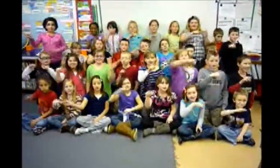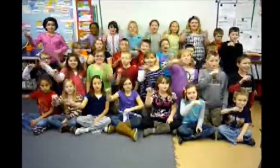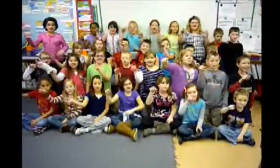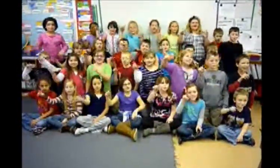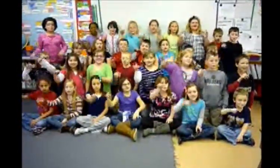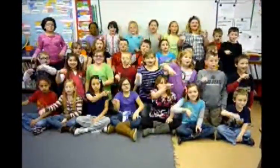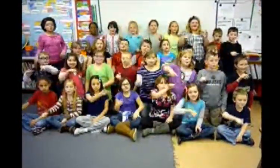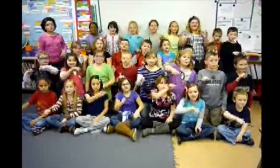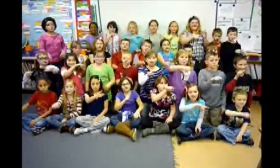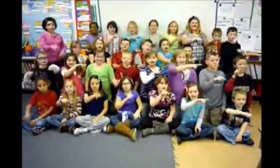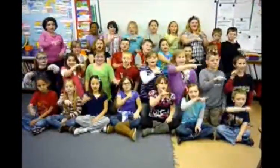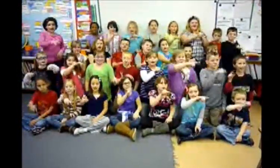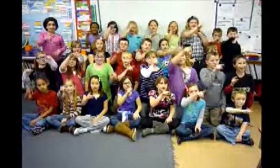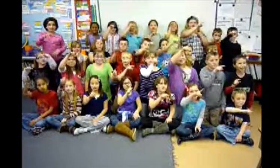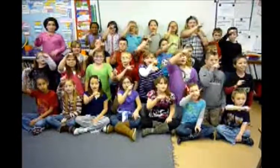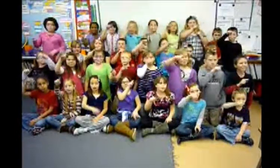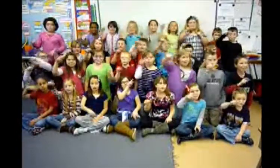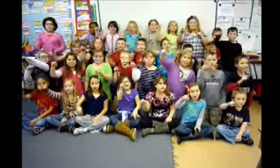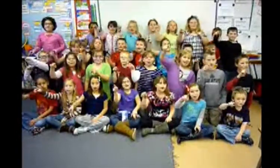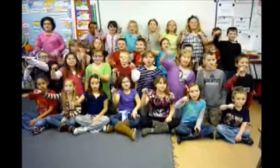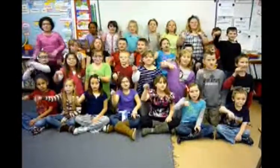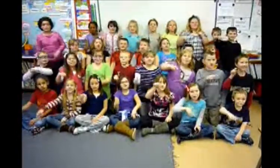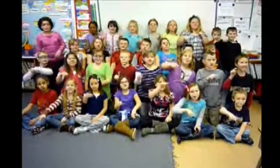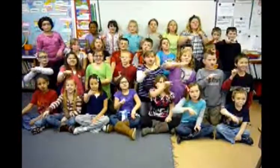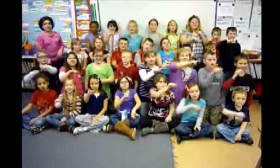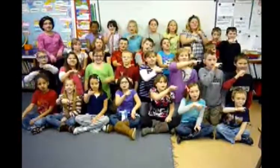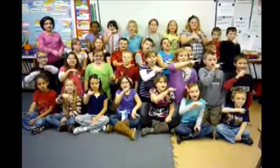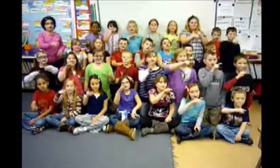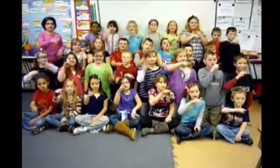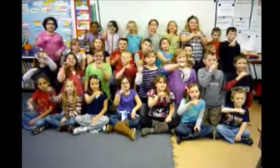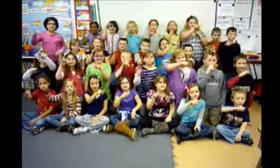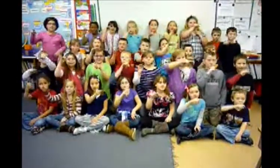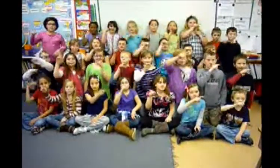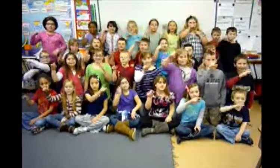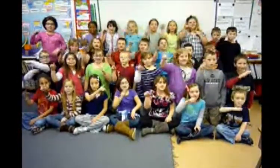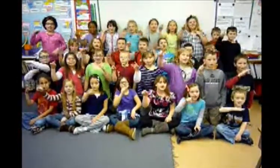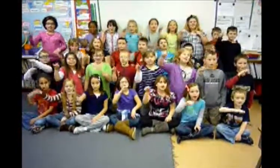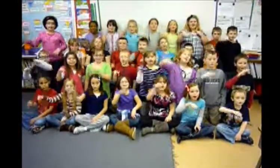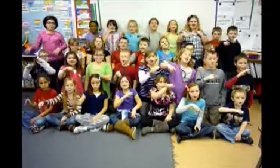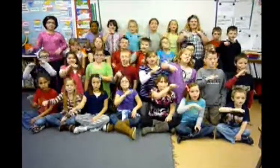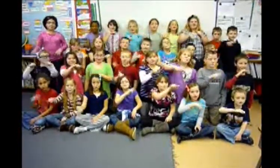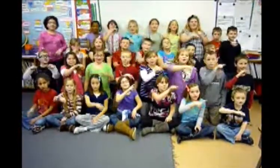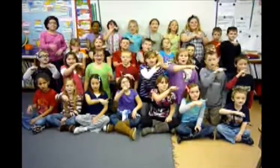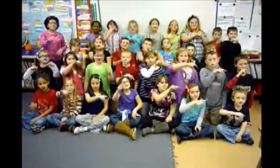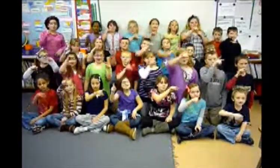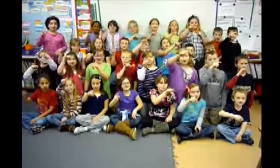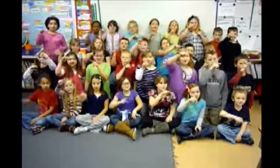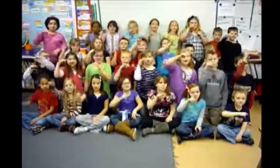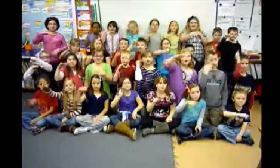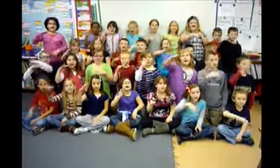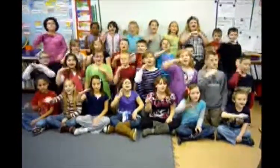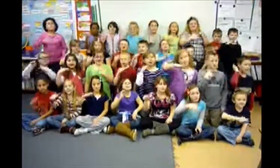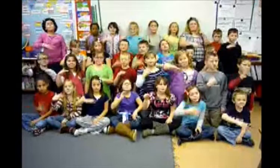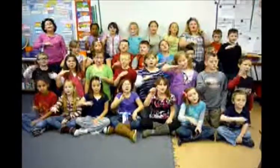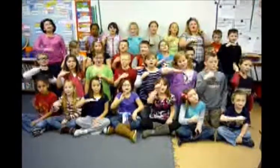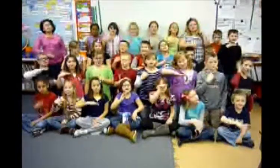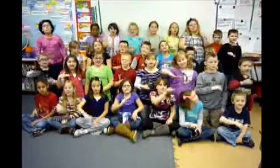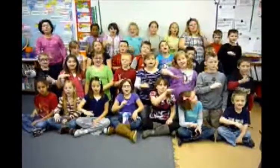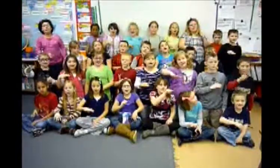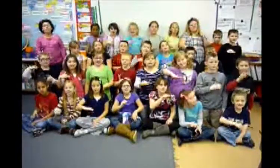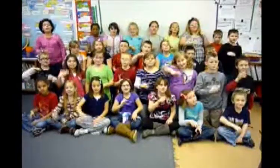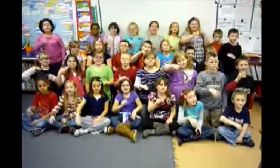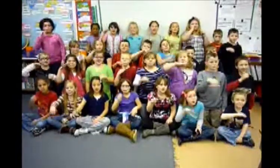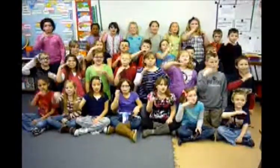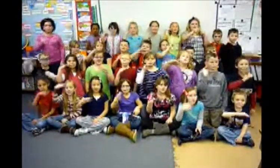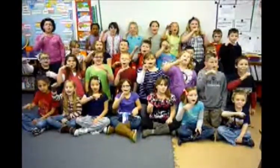you've